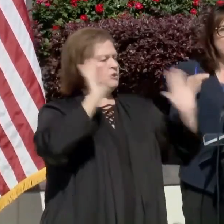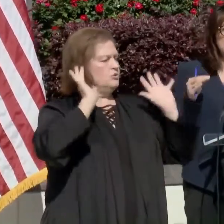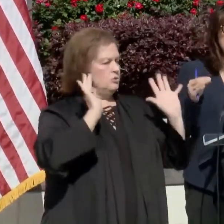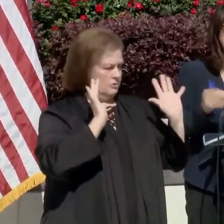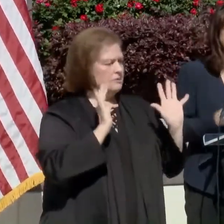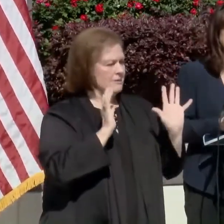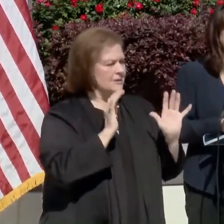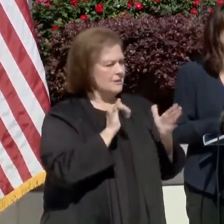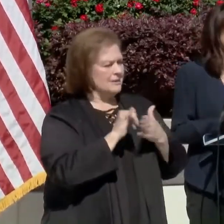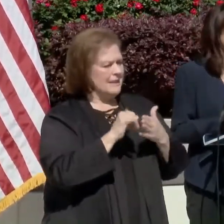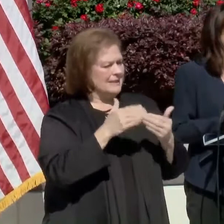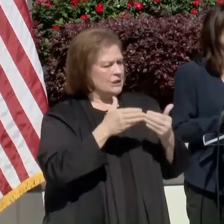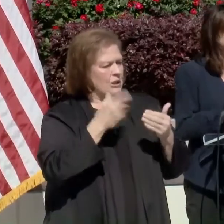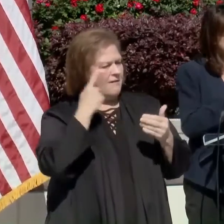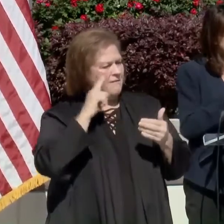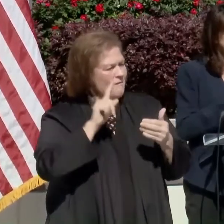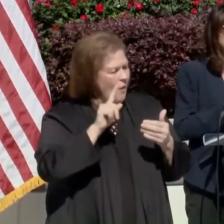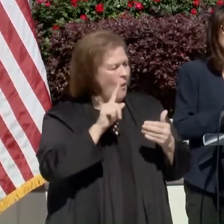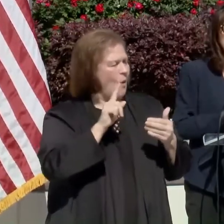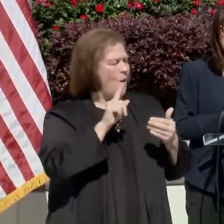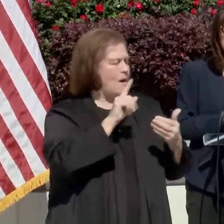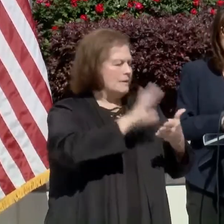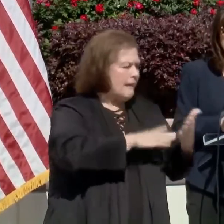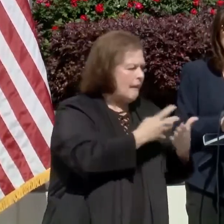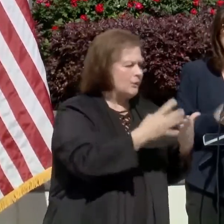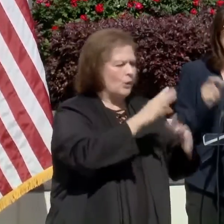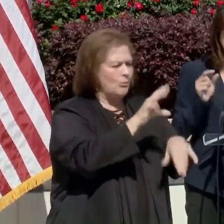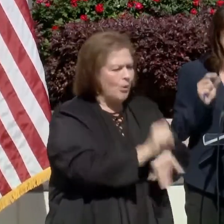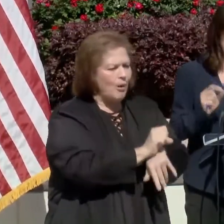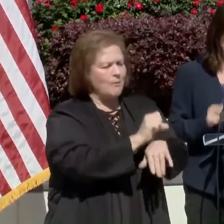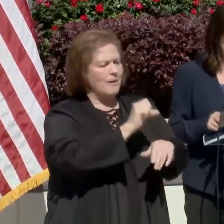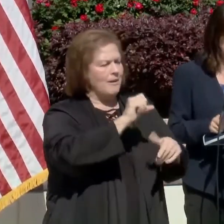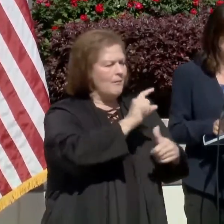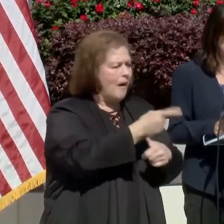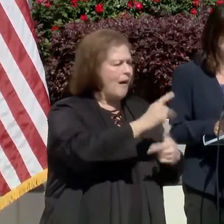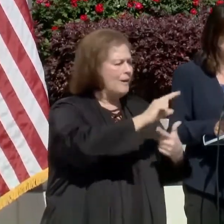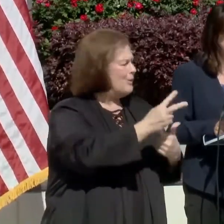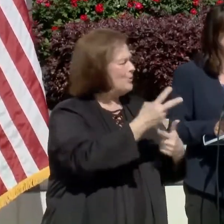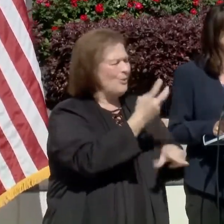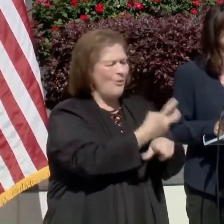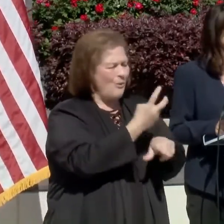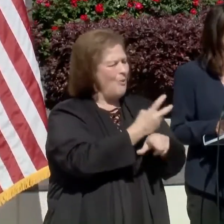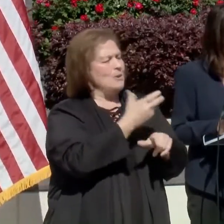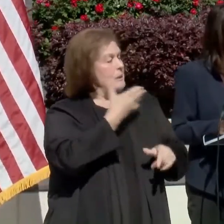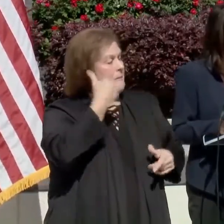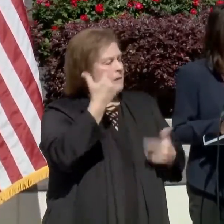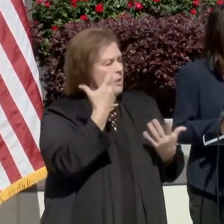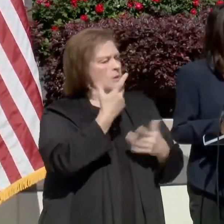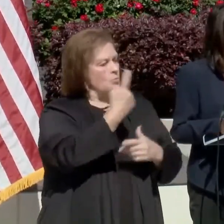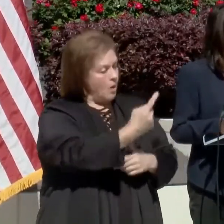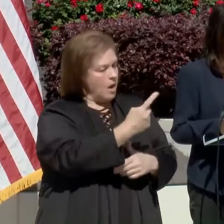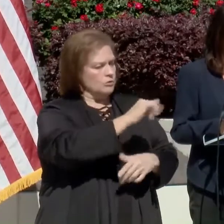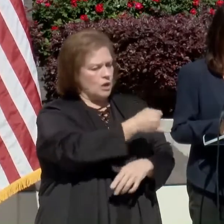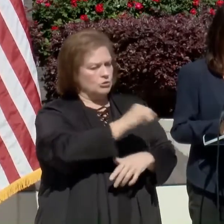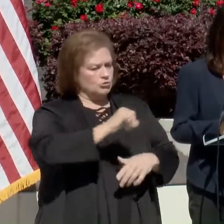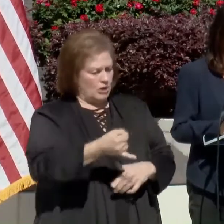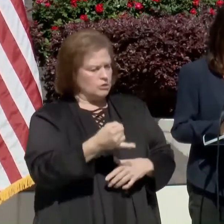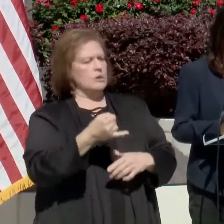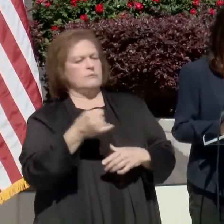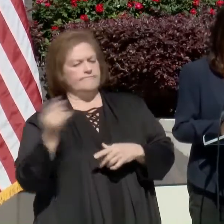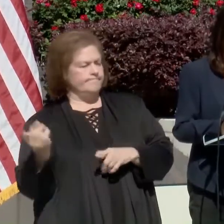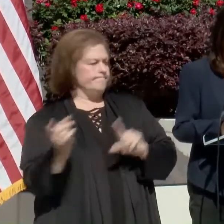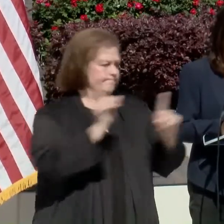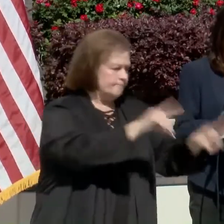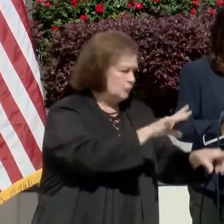resources to get to that person, having to schedule something like this a second time at just the right time is more difficult. So we think it's an appropriate use of the Johnson and